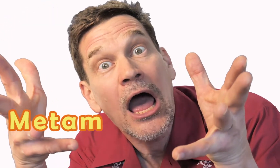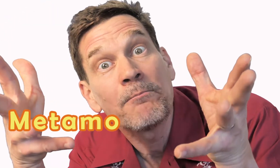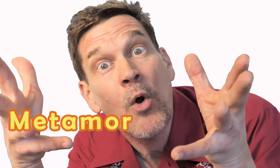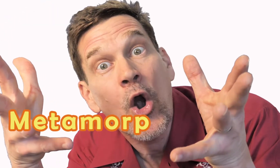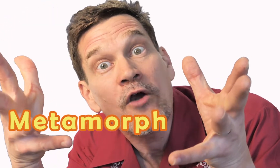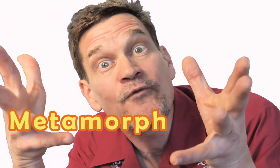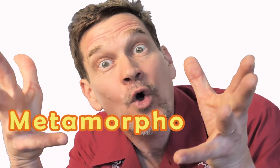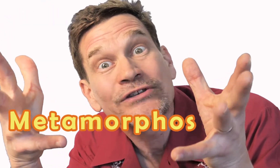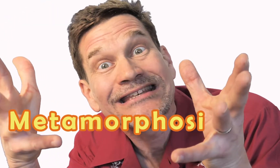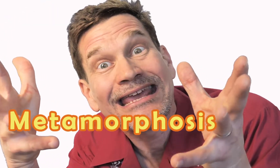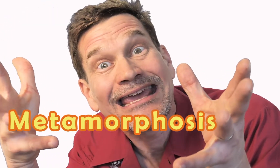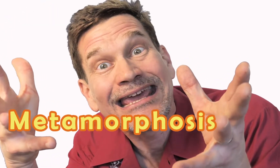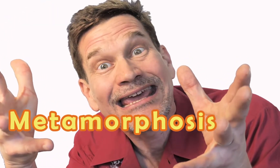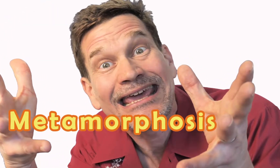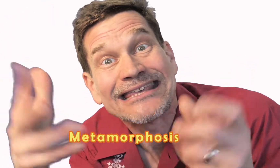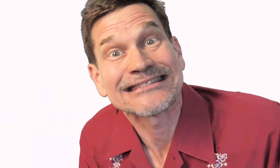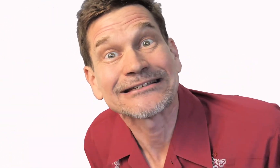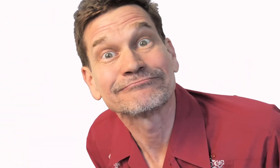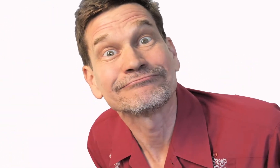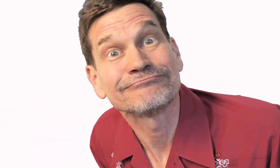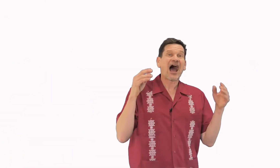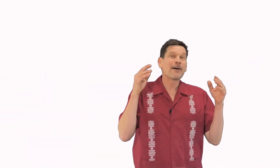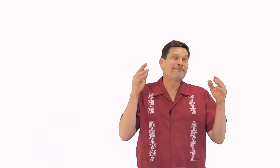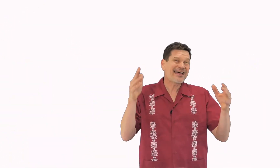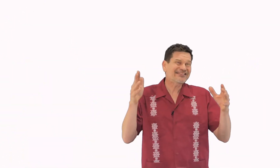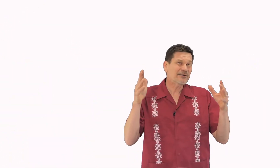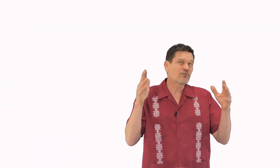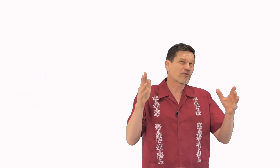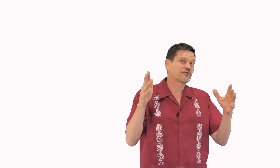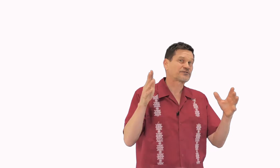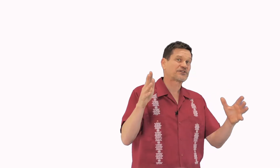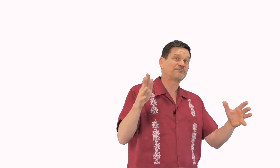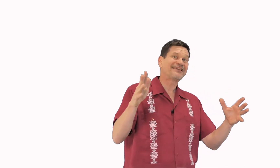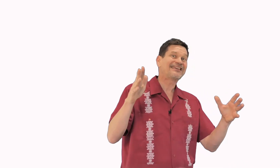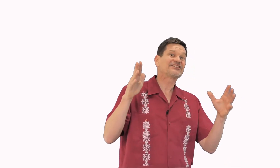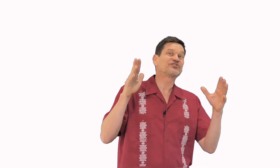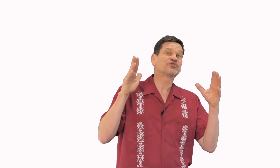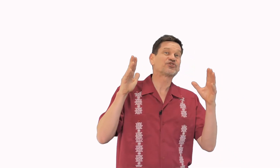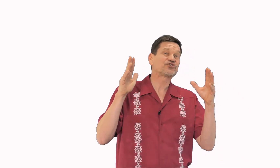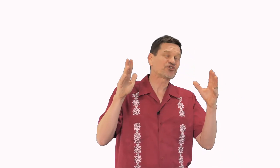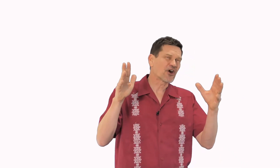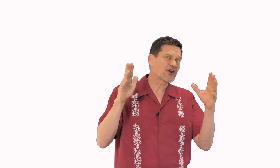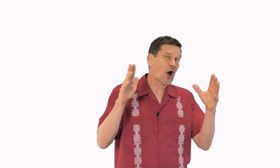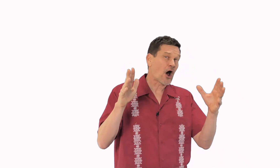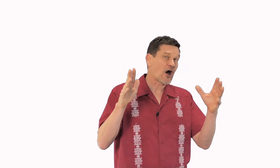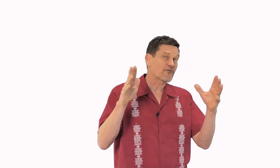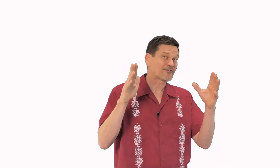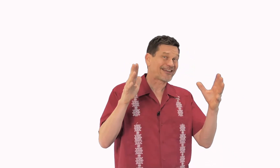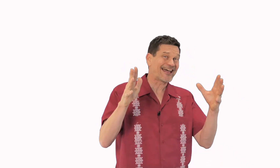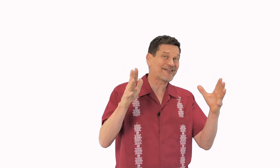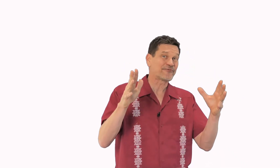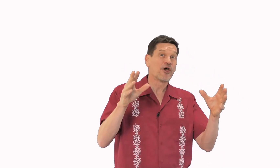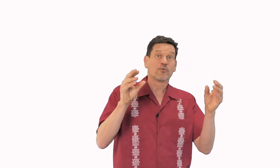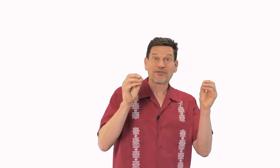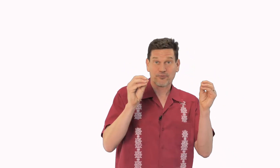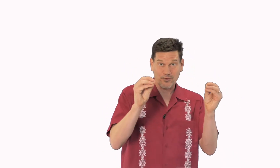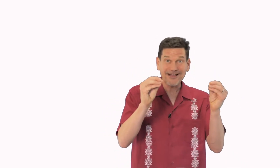Metamorphosis. A metamorphosis means you start off life with one